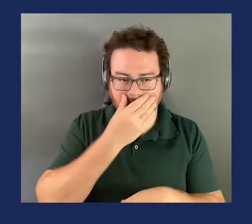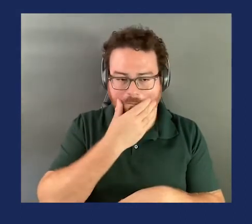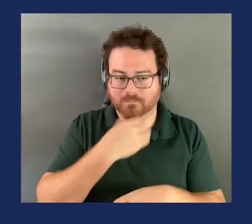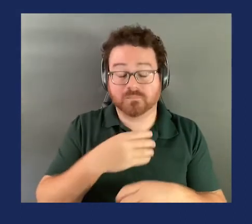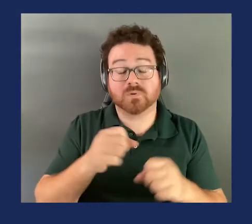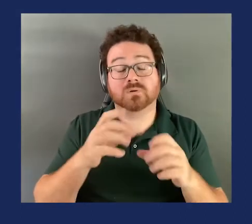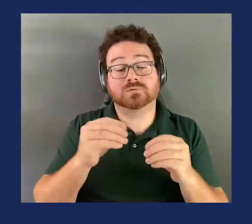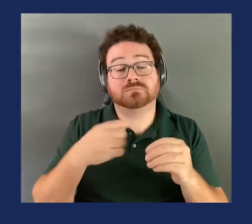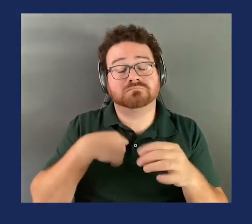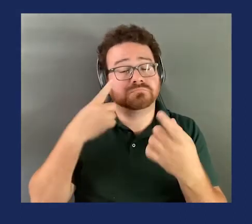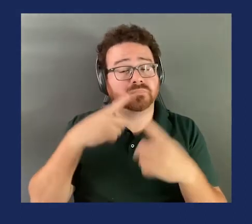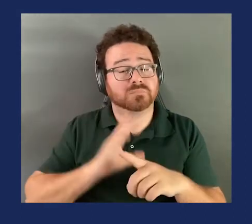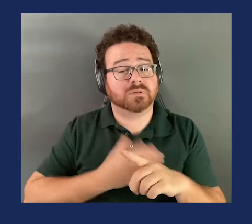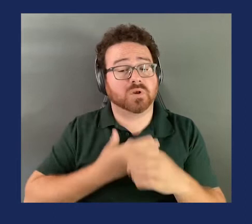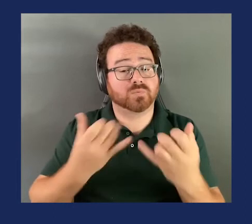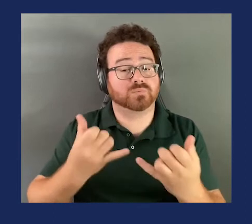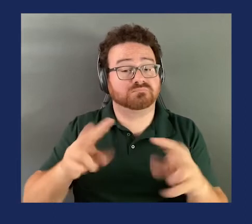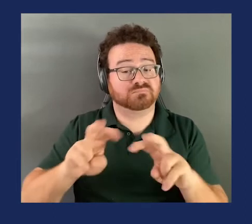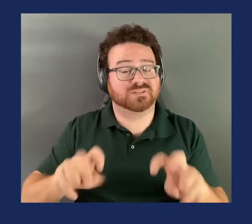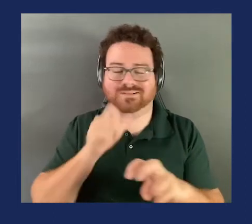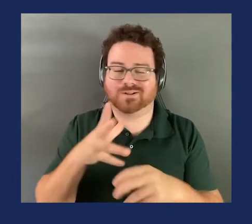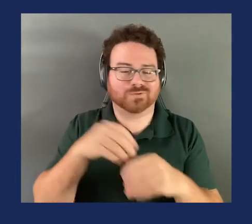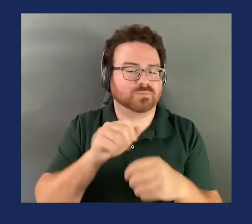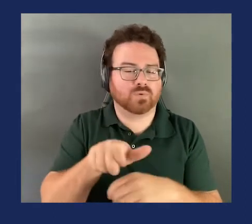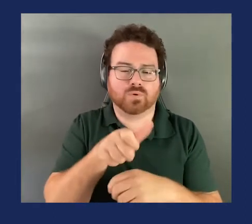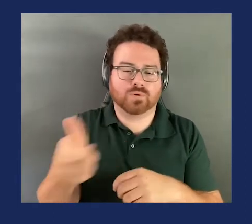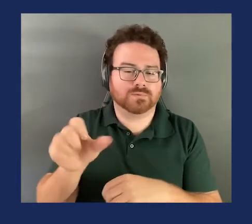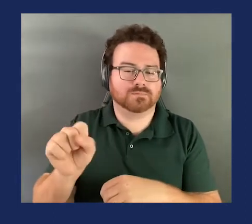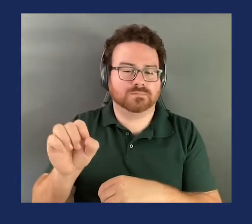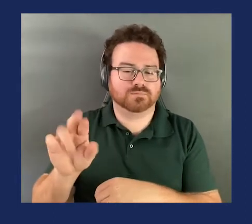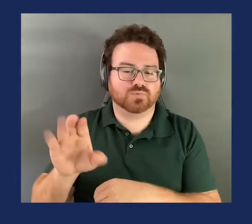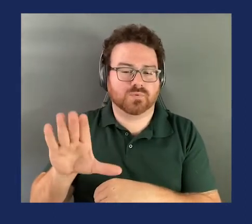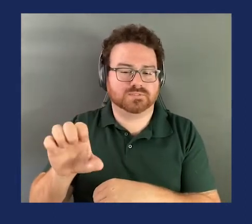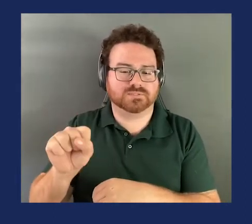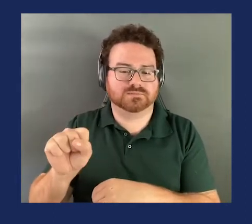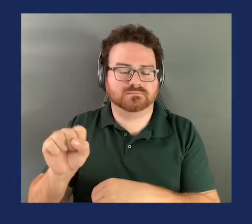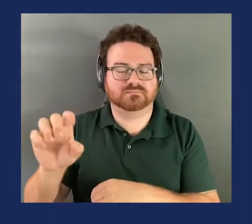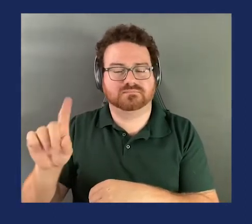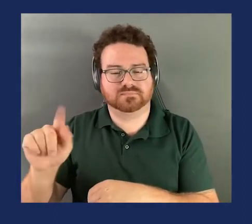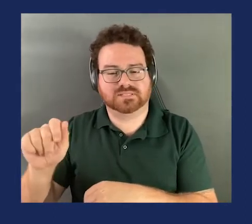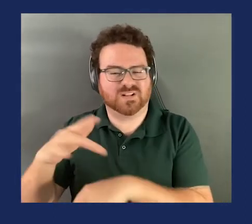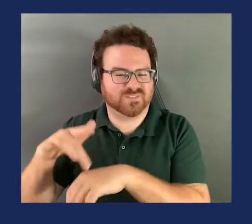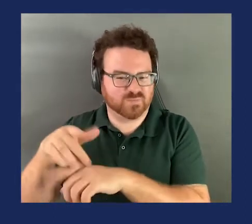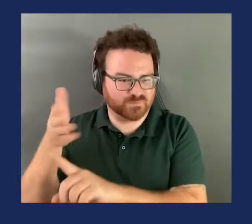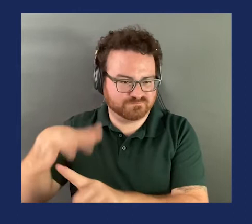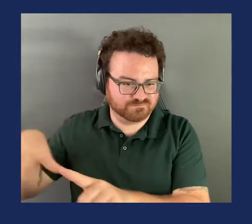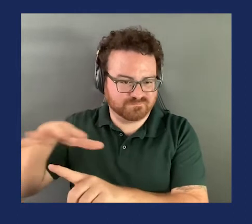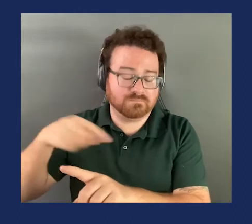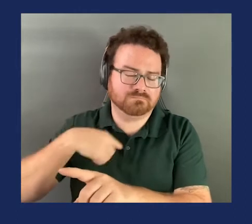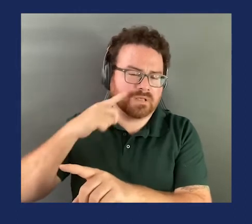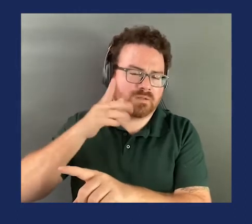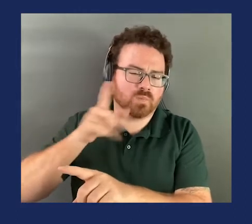analysis doesn't include data. There's lots of other sources of data out there. And I do think they need to be taken into consideration.